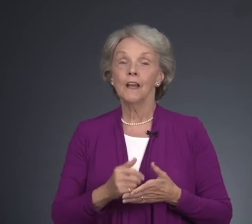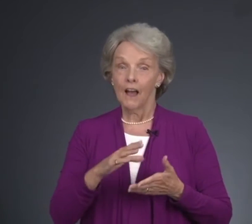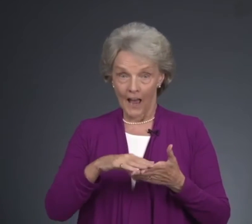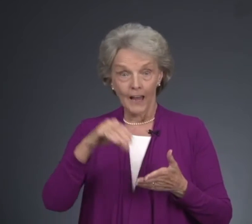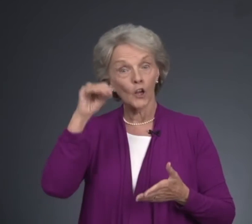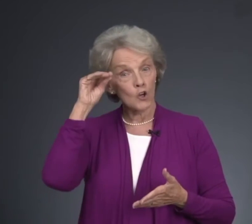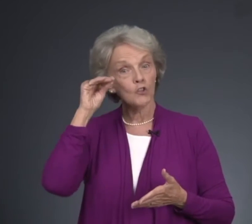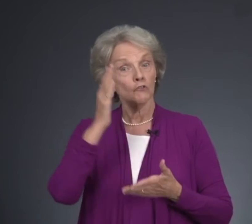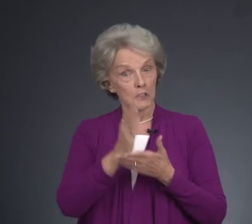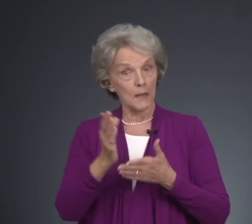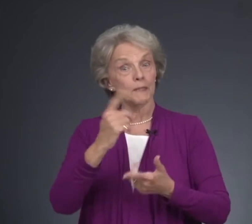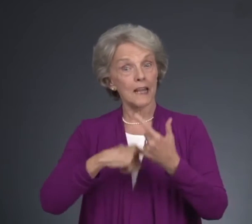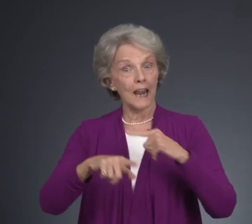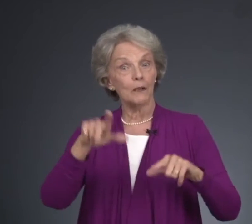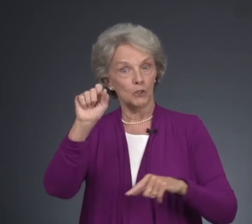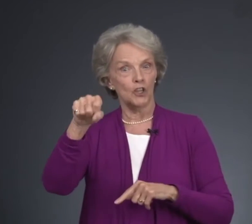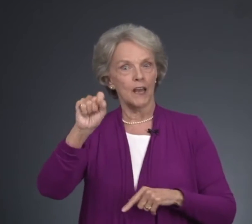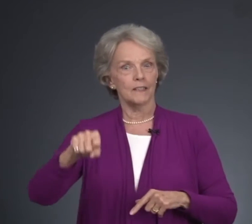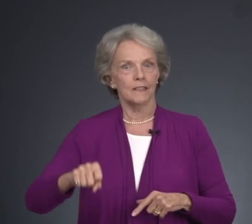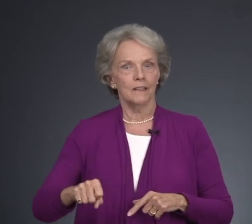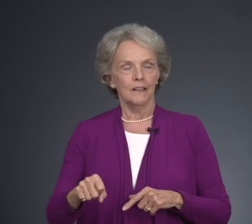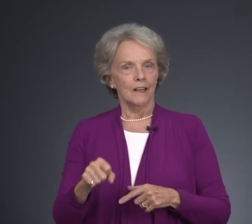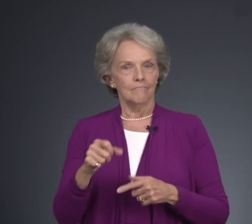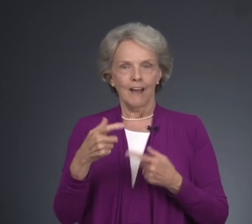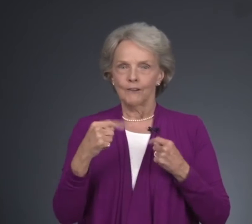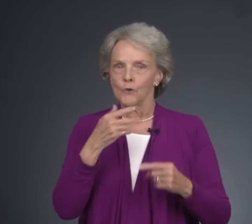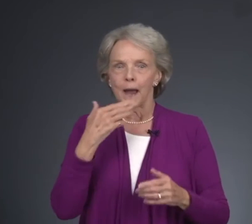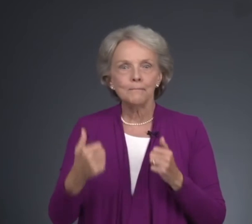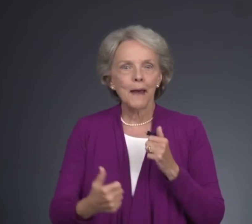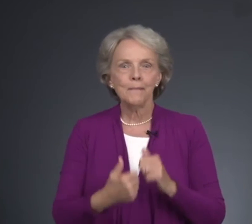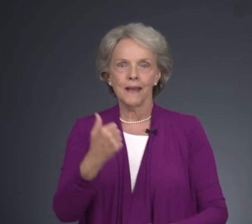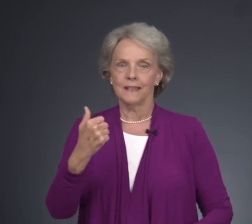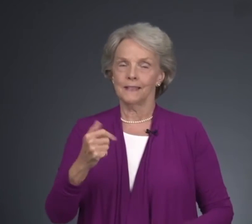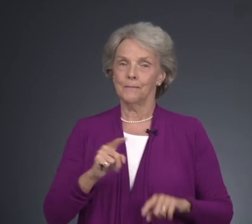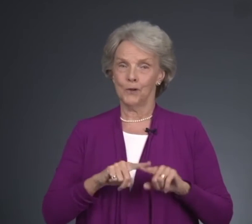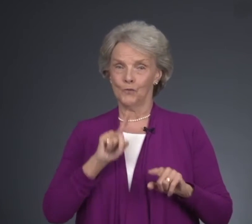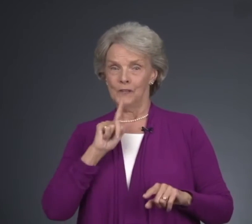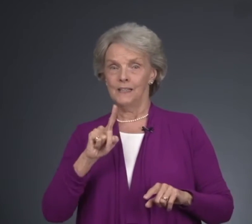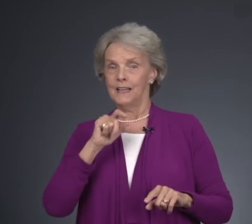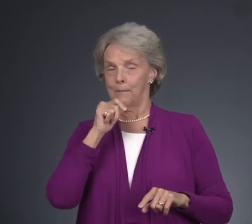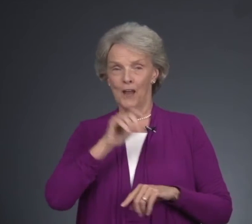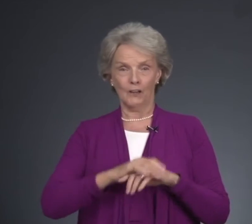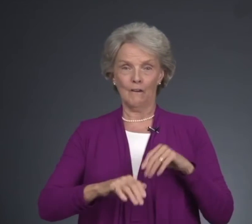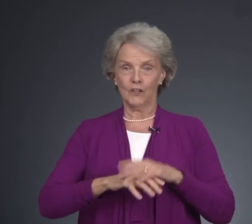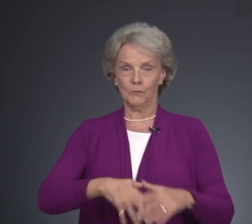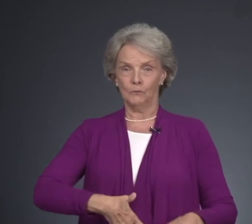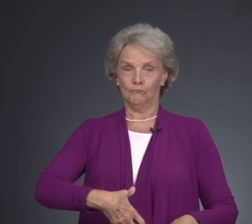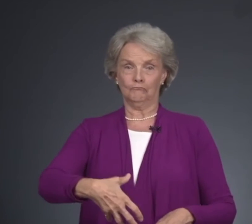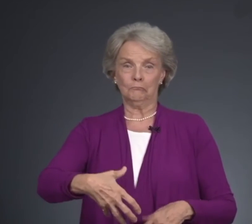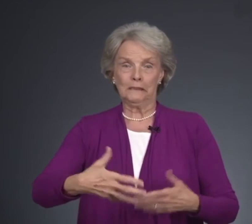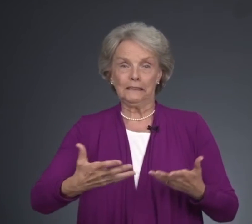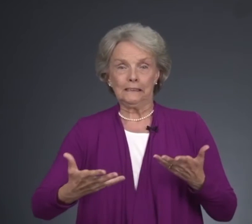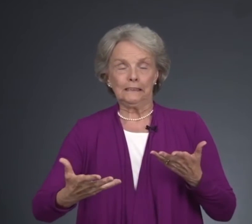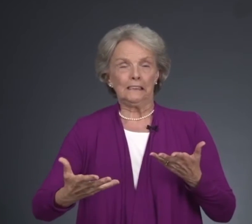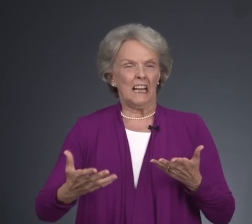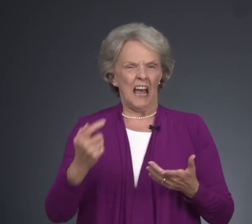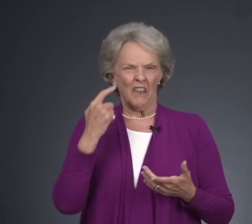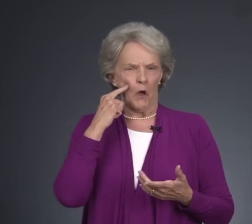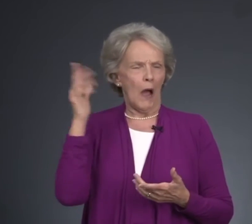I learned some sign language, yes, I tried my best, but really, I'm not comfortable. I thought,